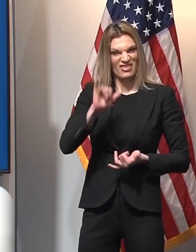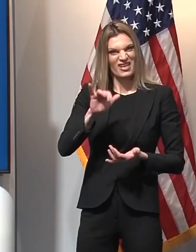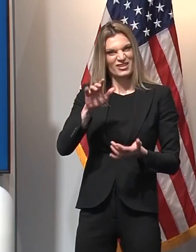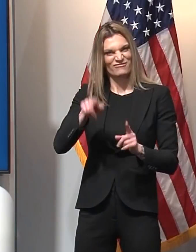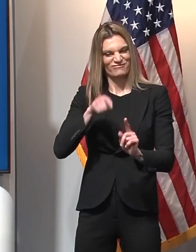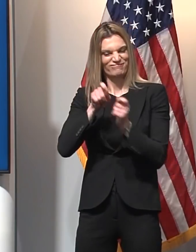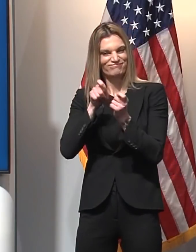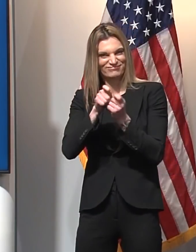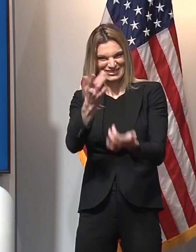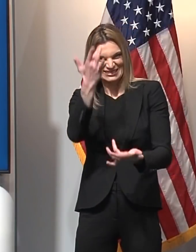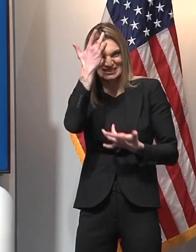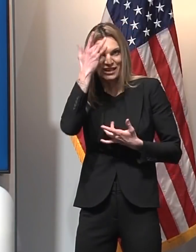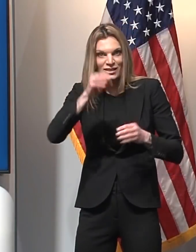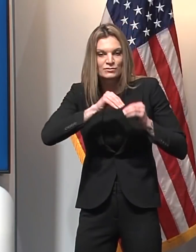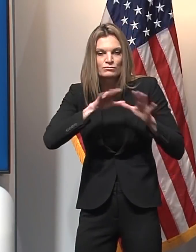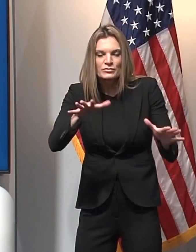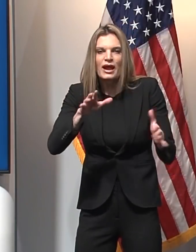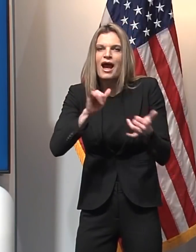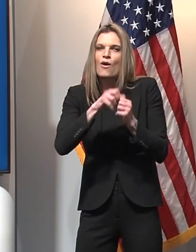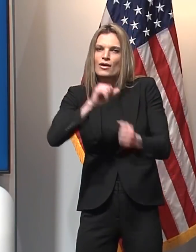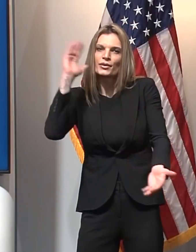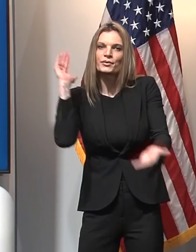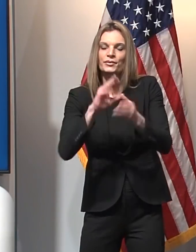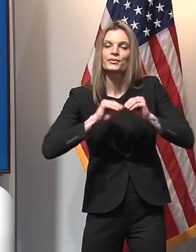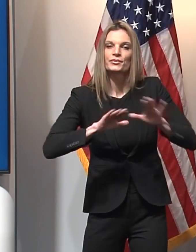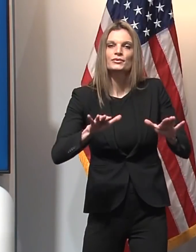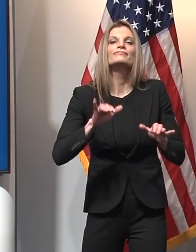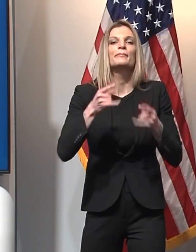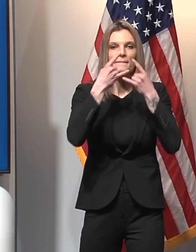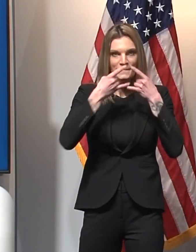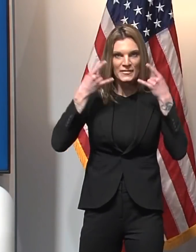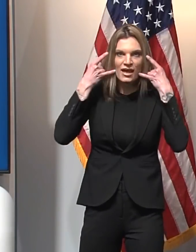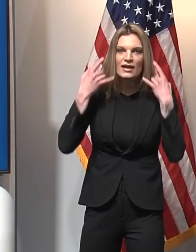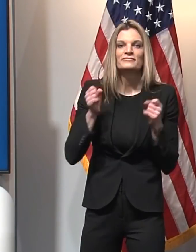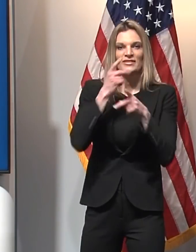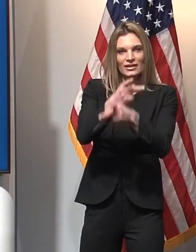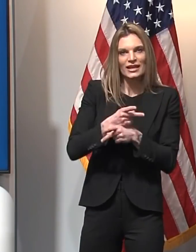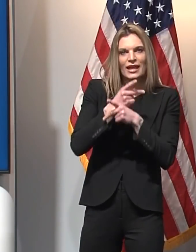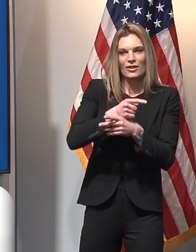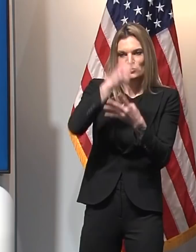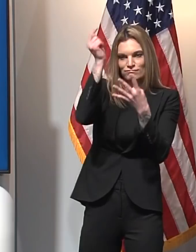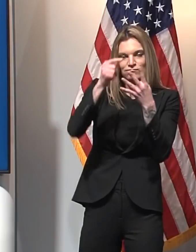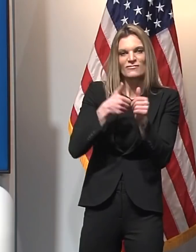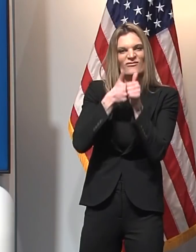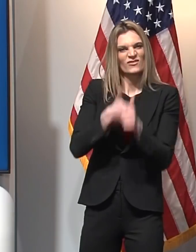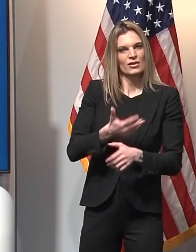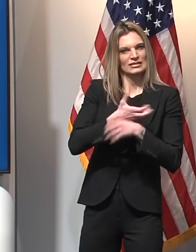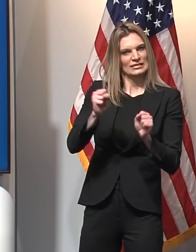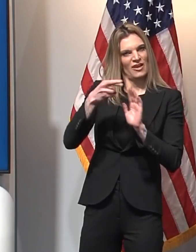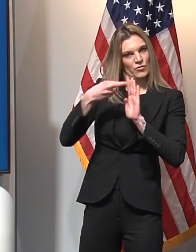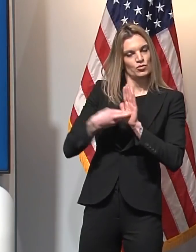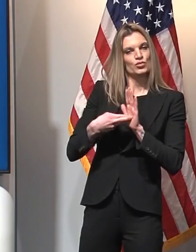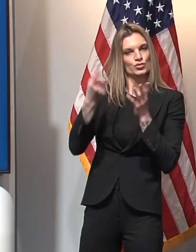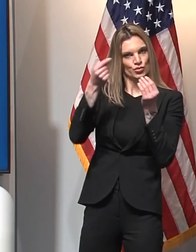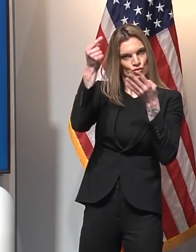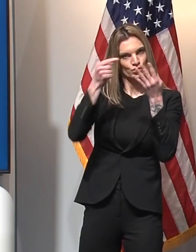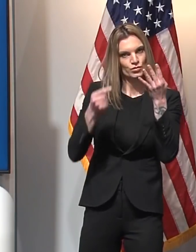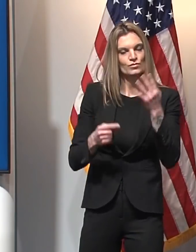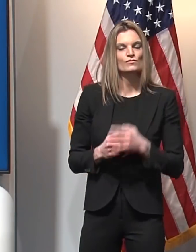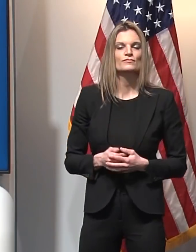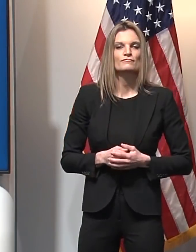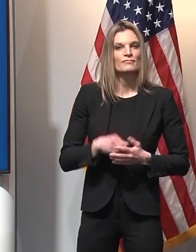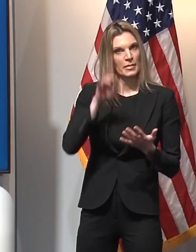sure that everyone does things like wearing masks and adopting careful infection prevention protocols. That's why we